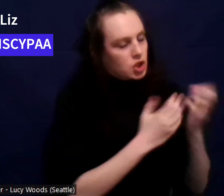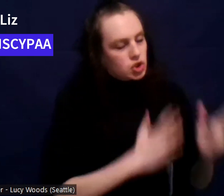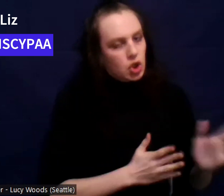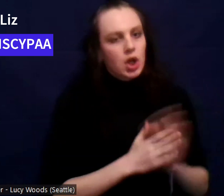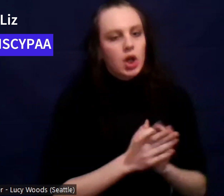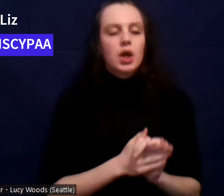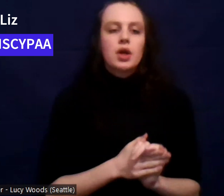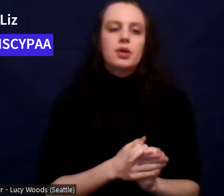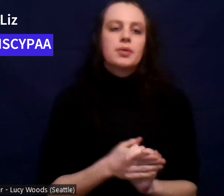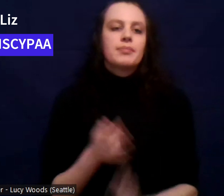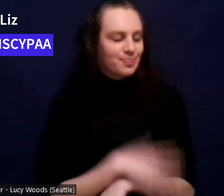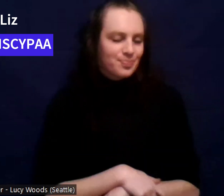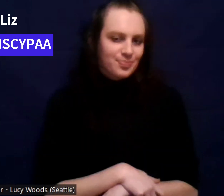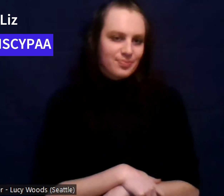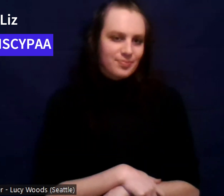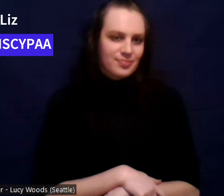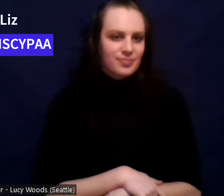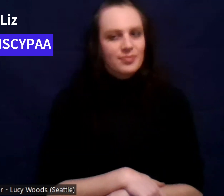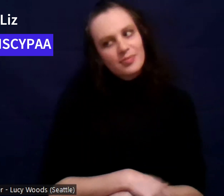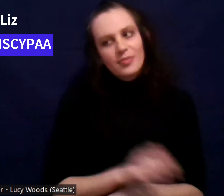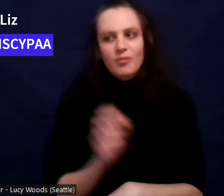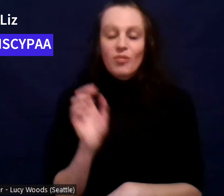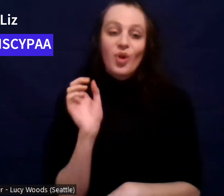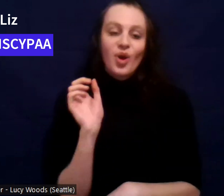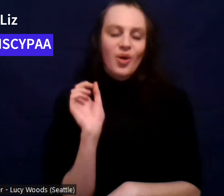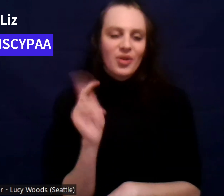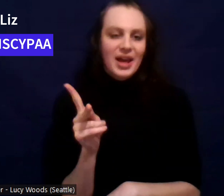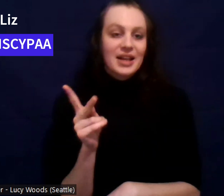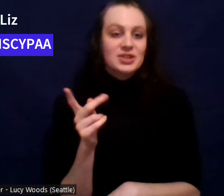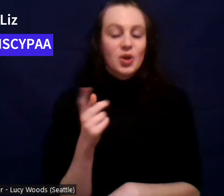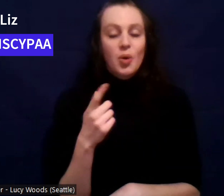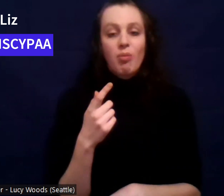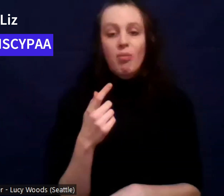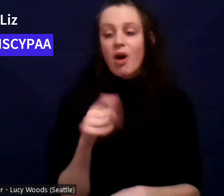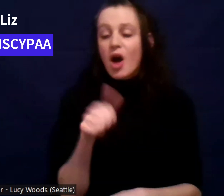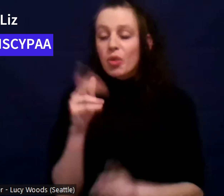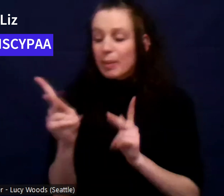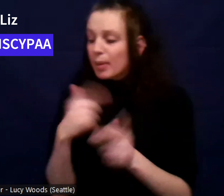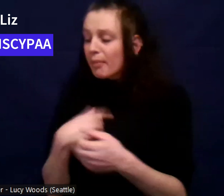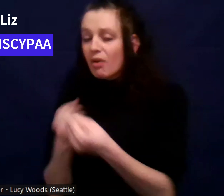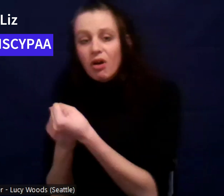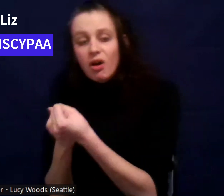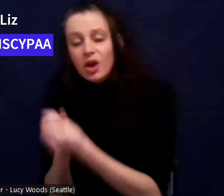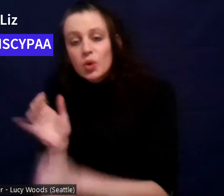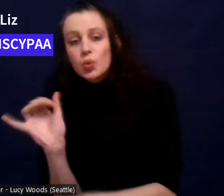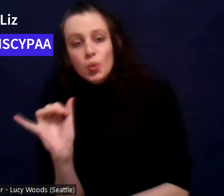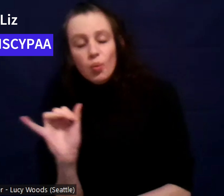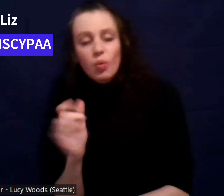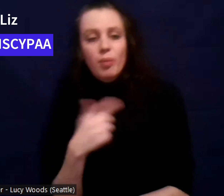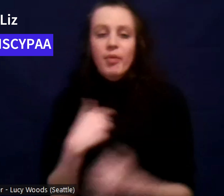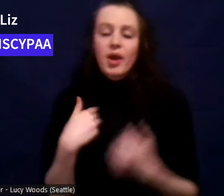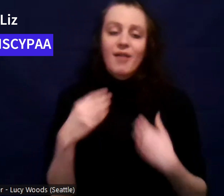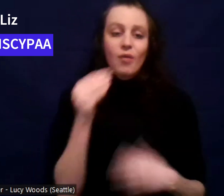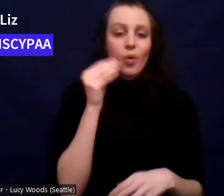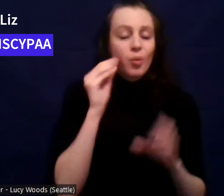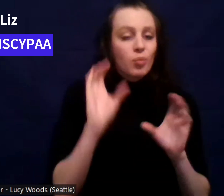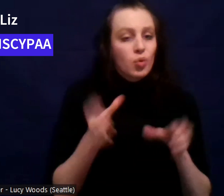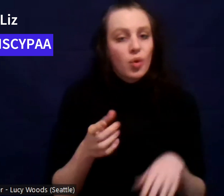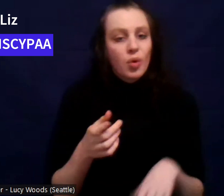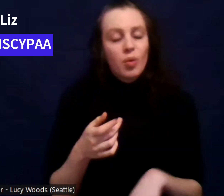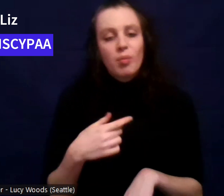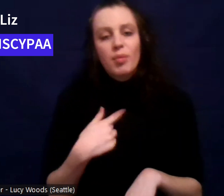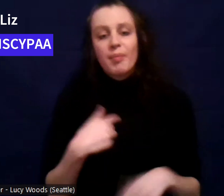I've been through the steps multiple times. Yeah, so I take other people through the steps. I have a home group. I have a commitment.